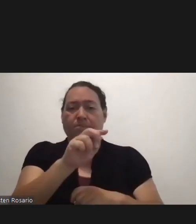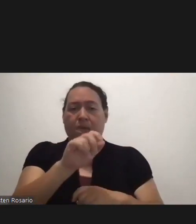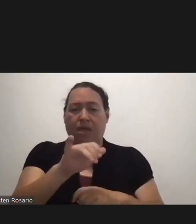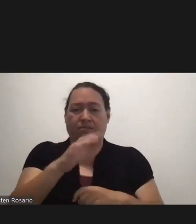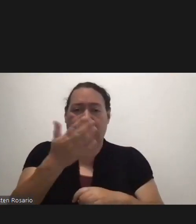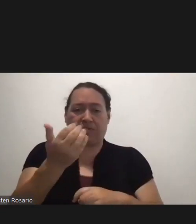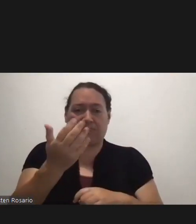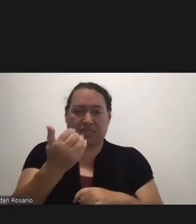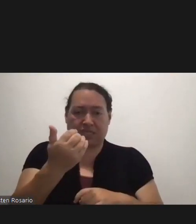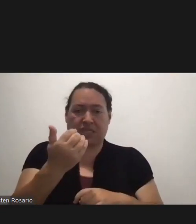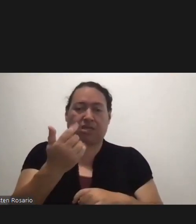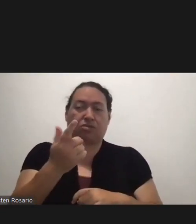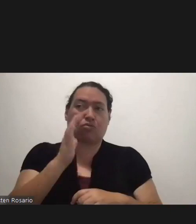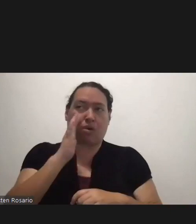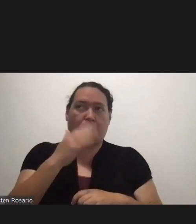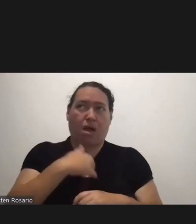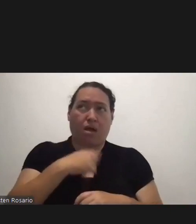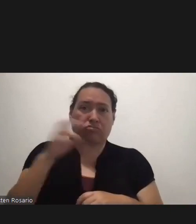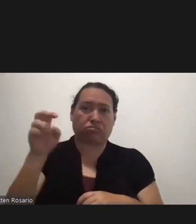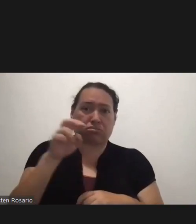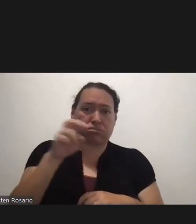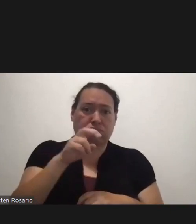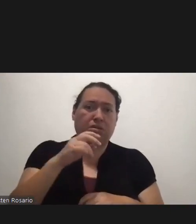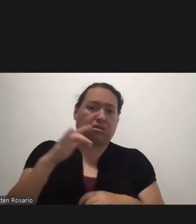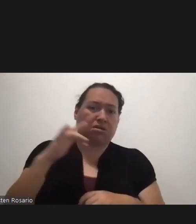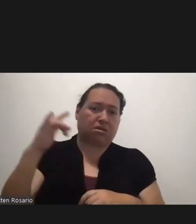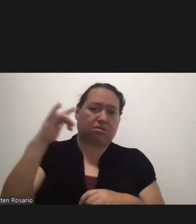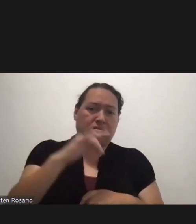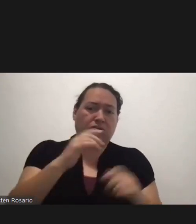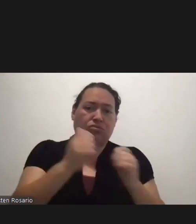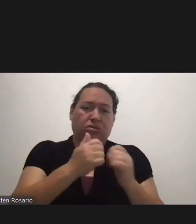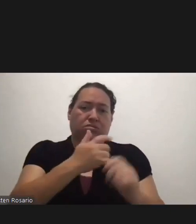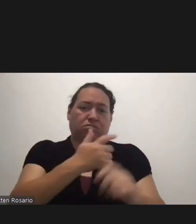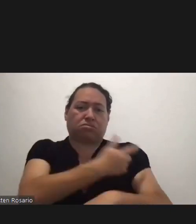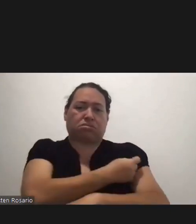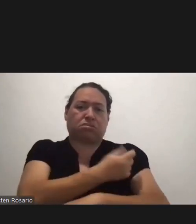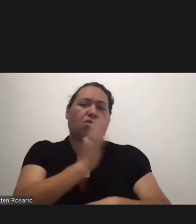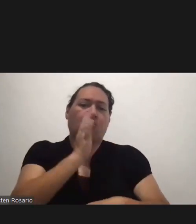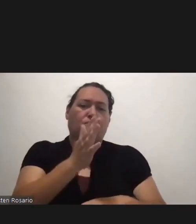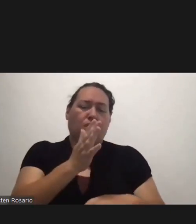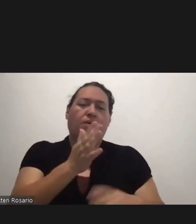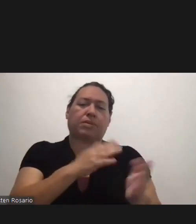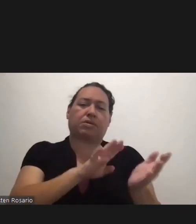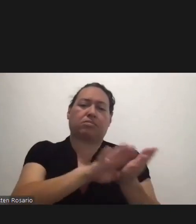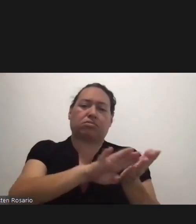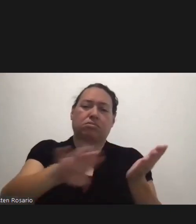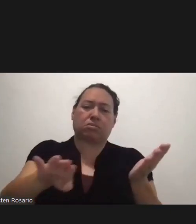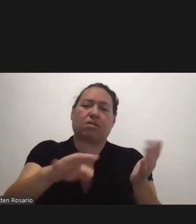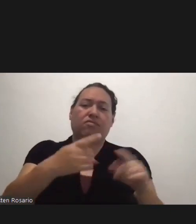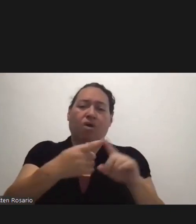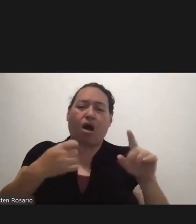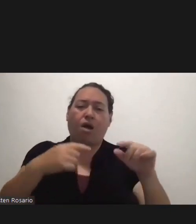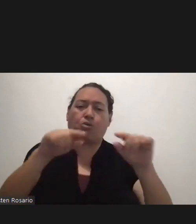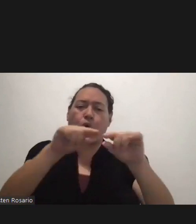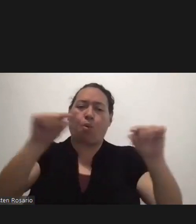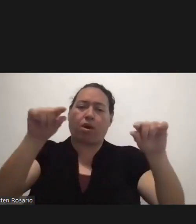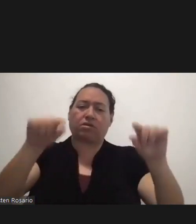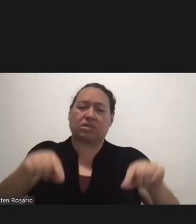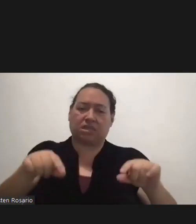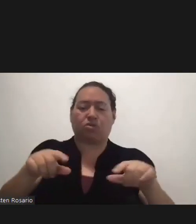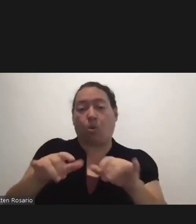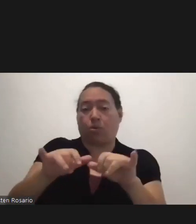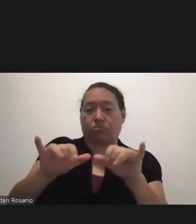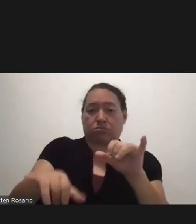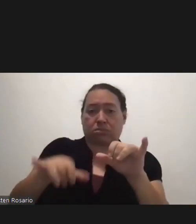Incoming travelers with verified vaccinations Will be exempt from quarantine And asked to self-monitor for